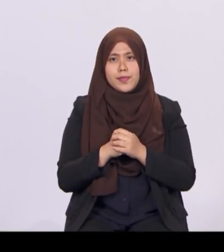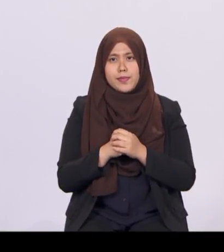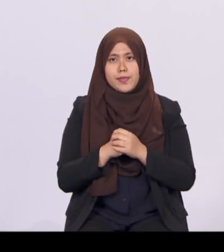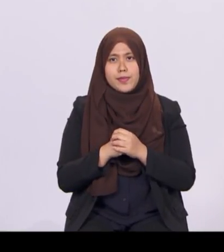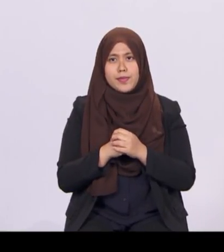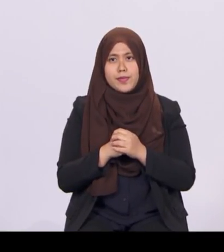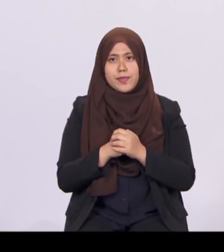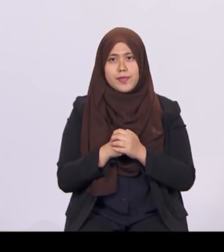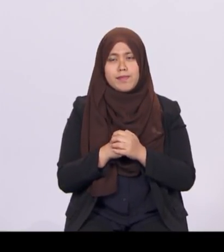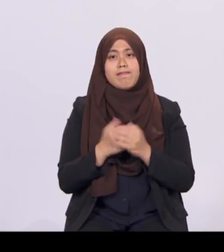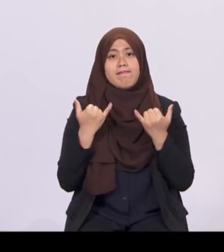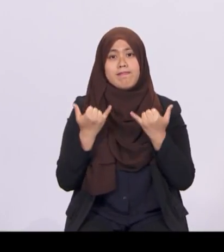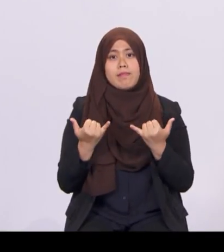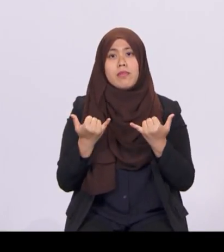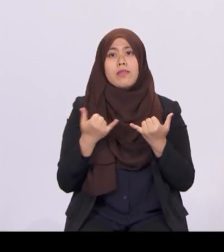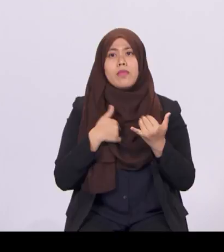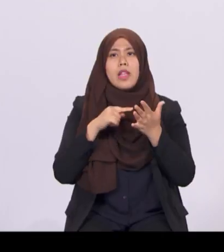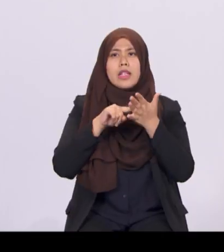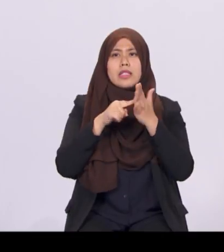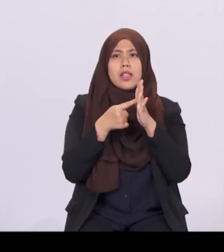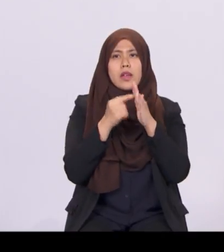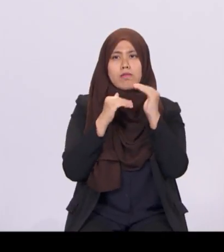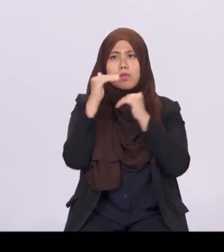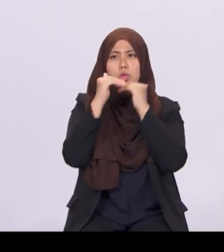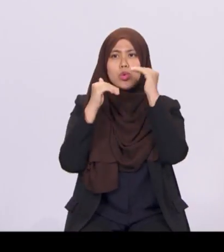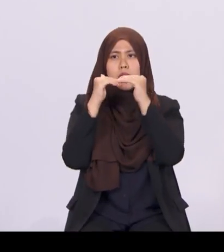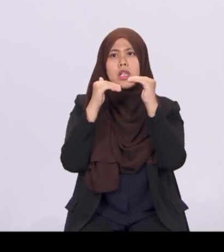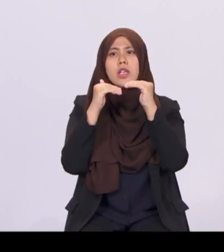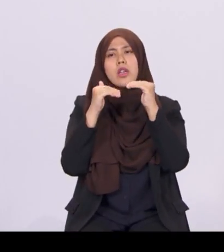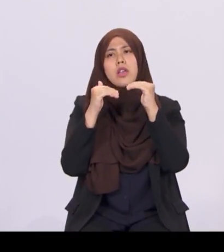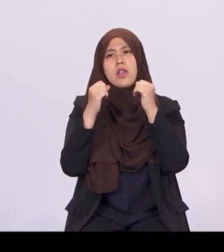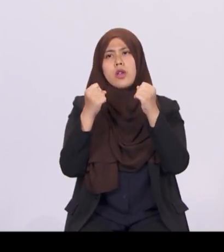Let me start with building a vibrant and innovative economy.